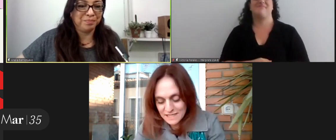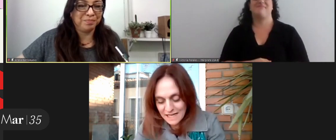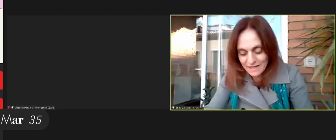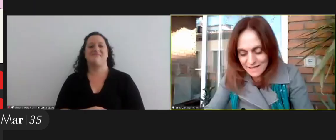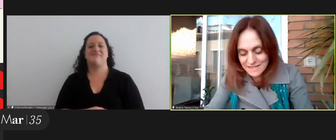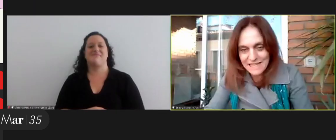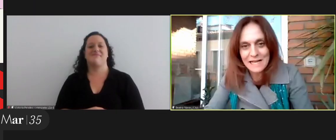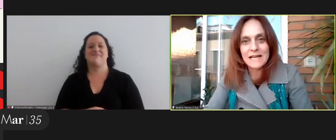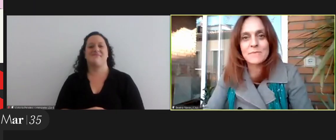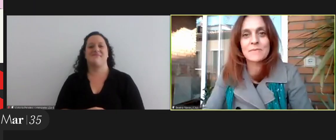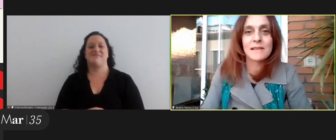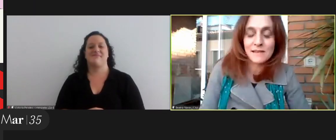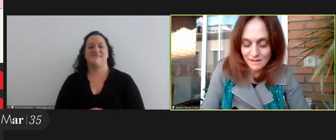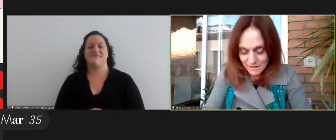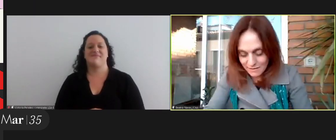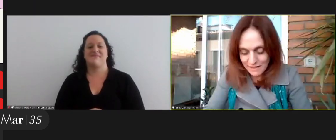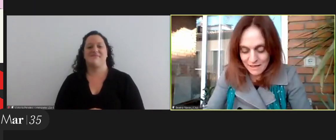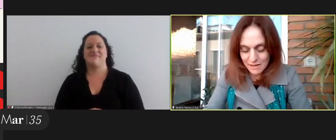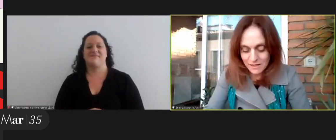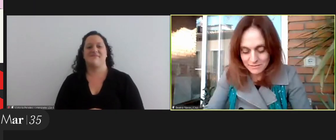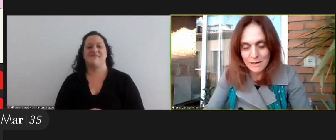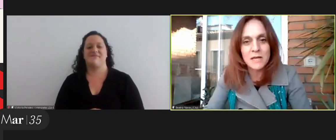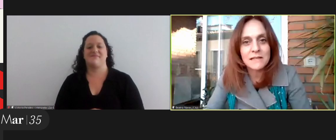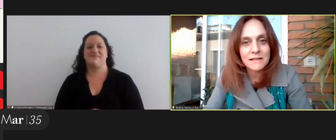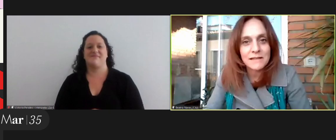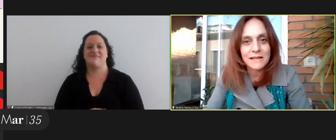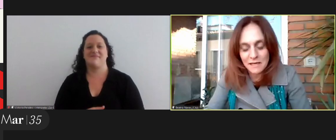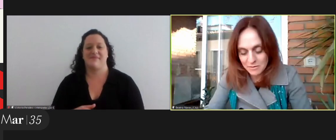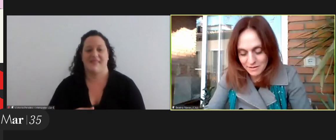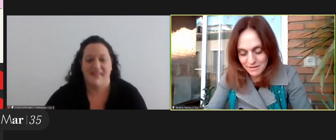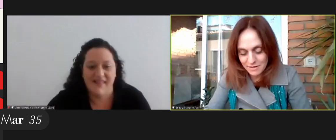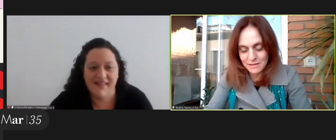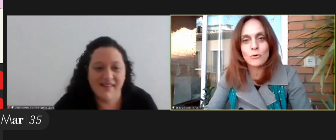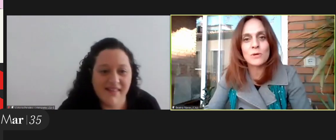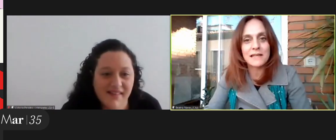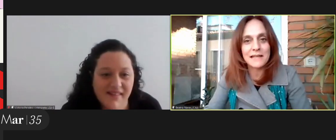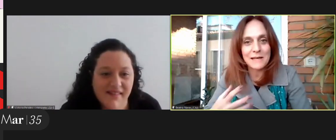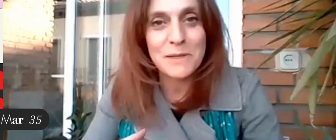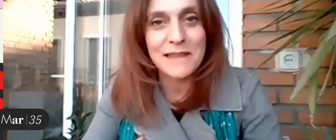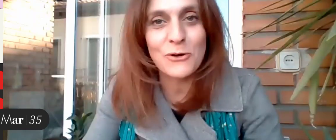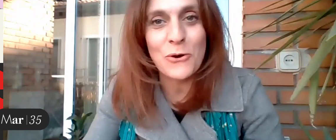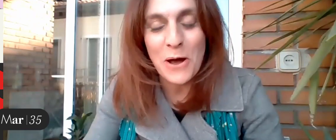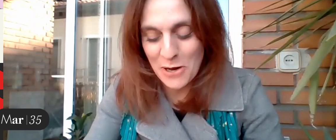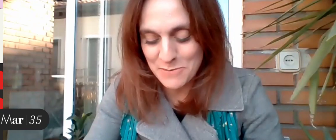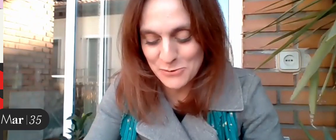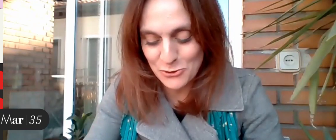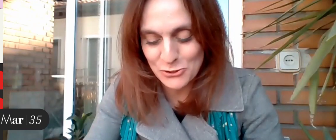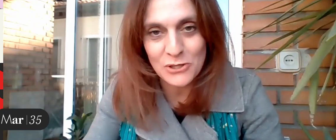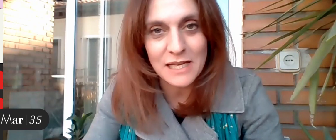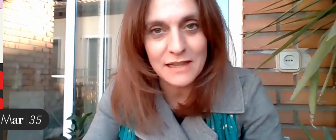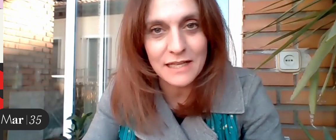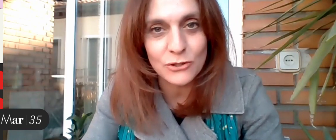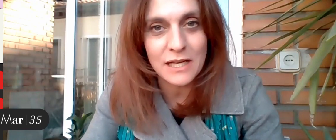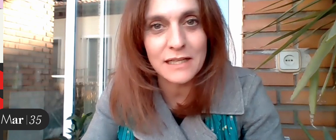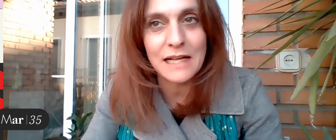thank you very much thank you analia and um also maybe